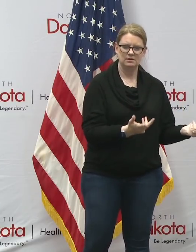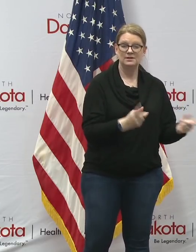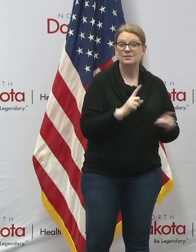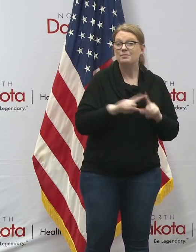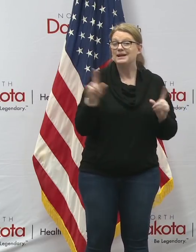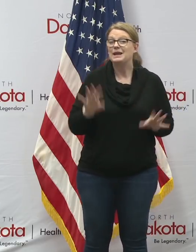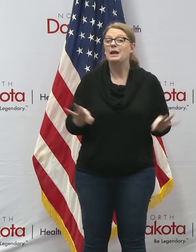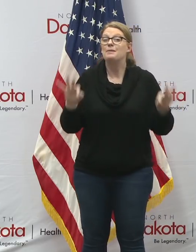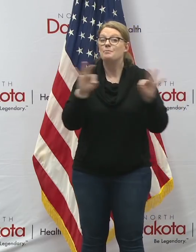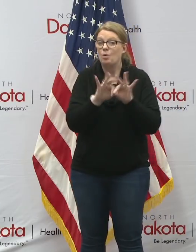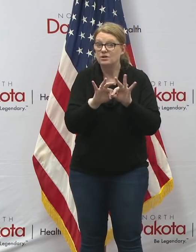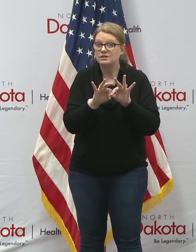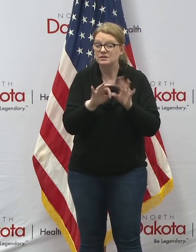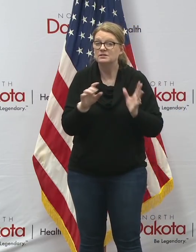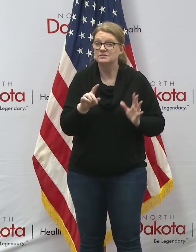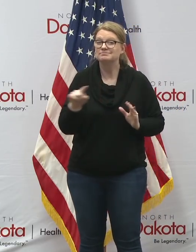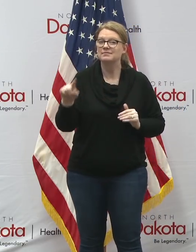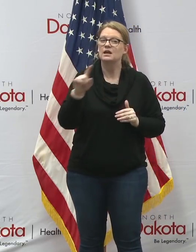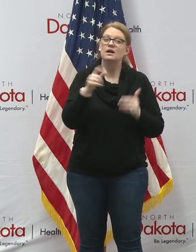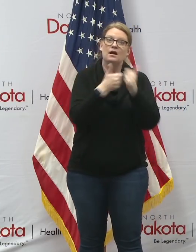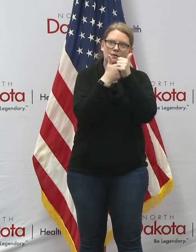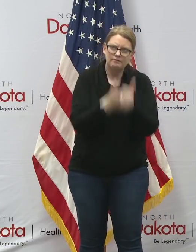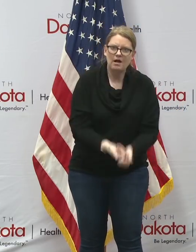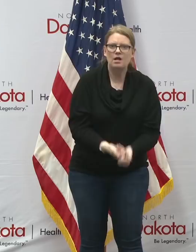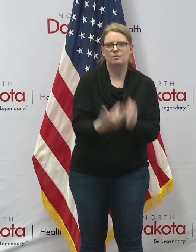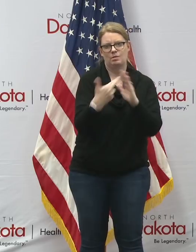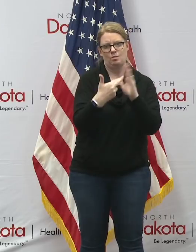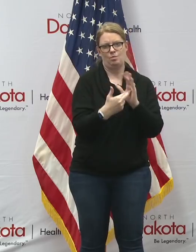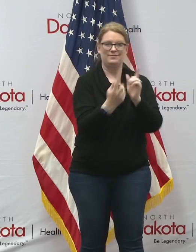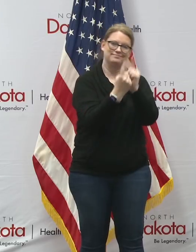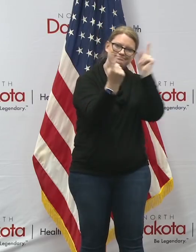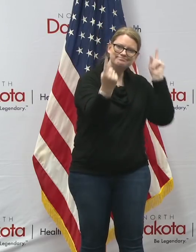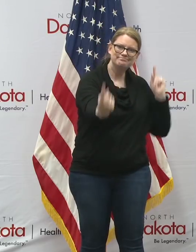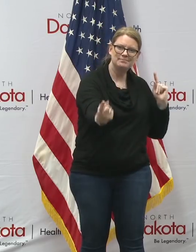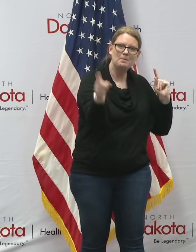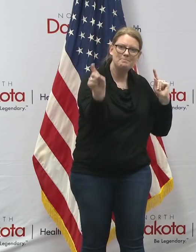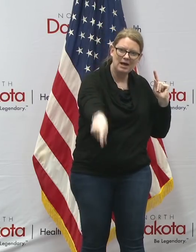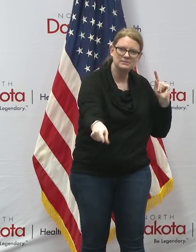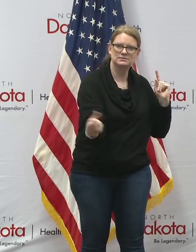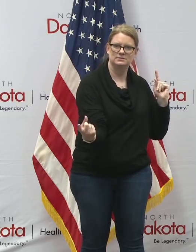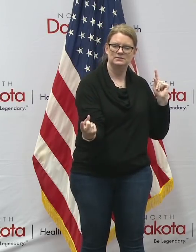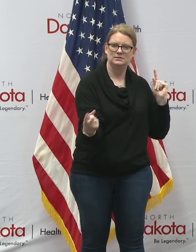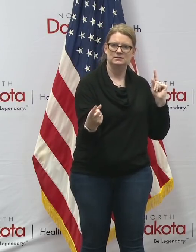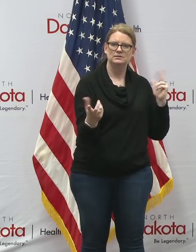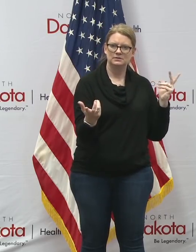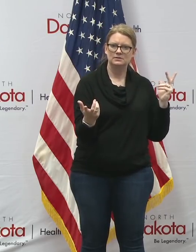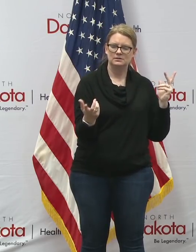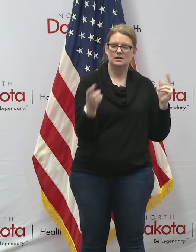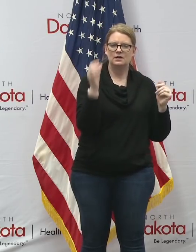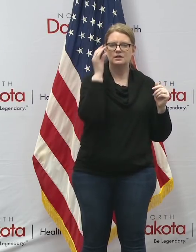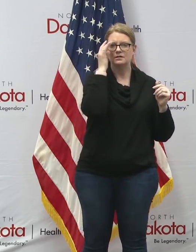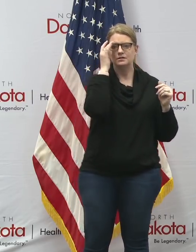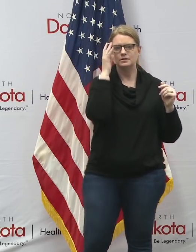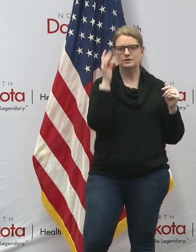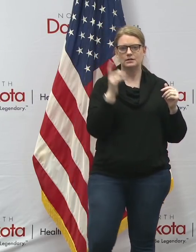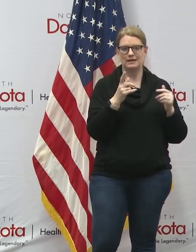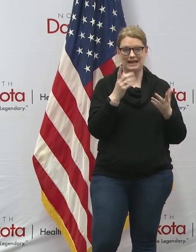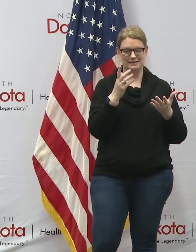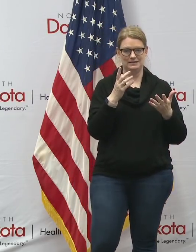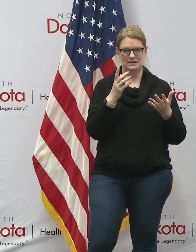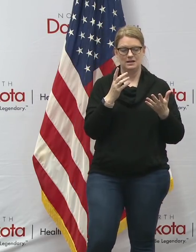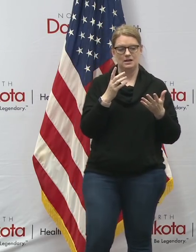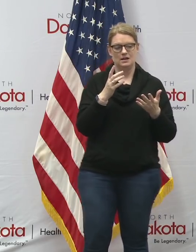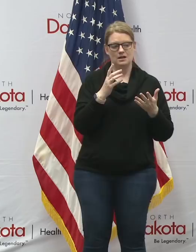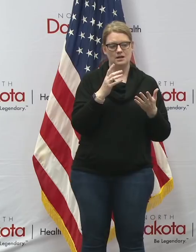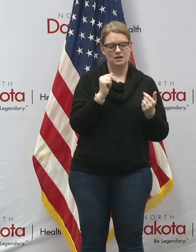everybody uh following the rules about keeping physical distance is the the number one thing we want to spread or stop stop doing